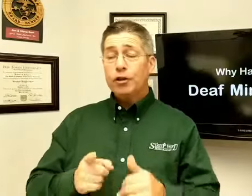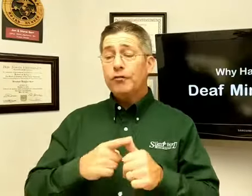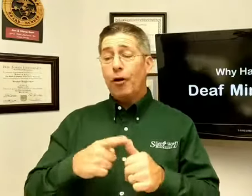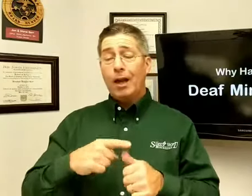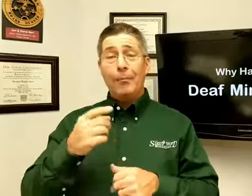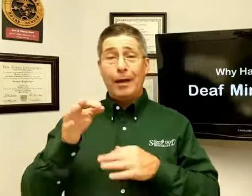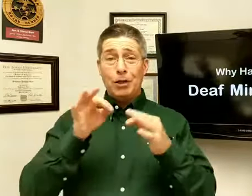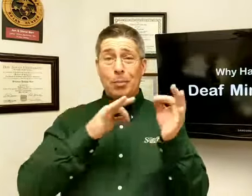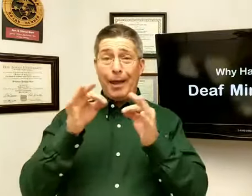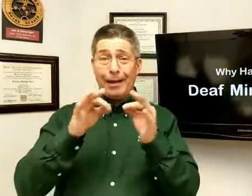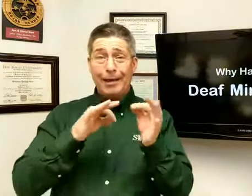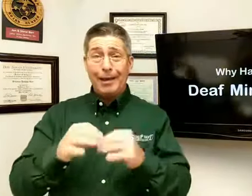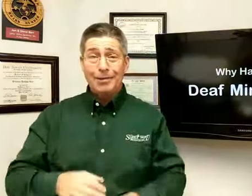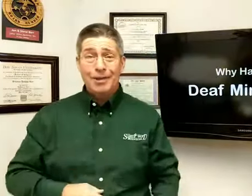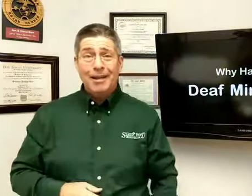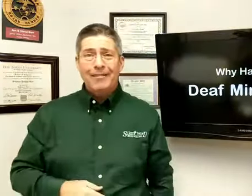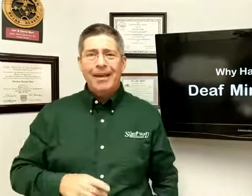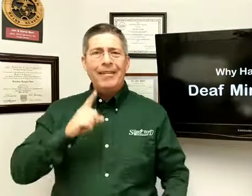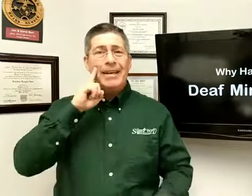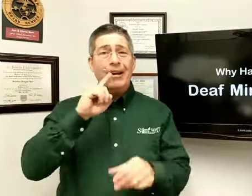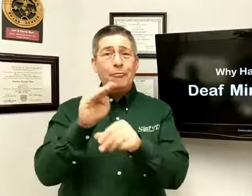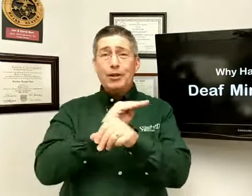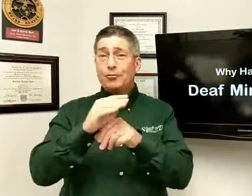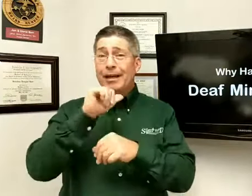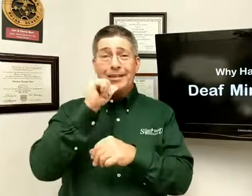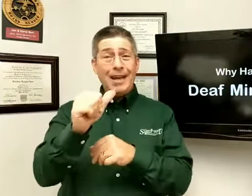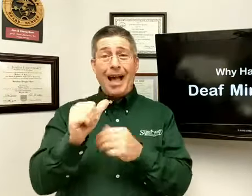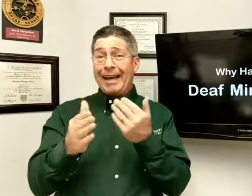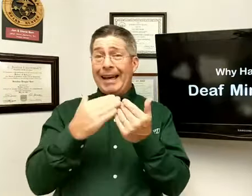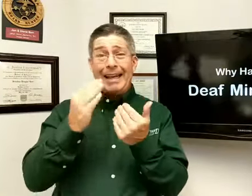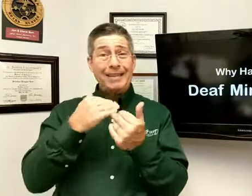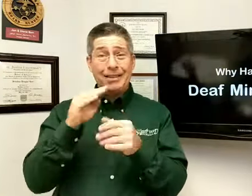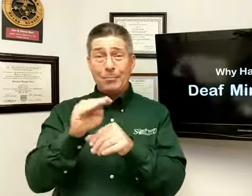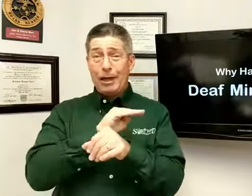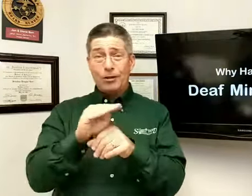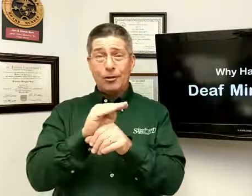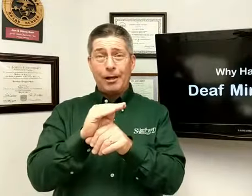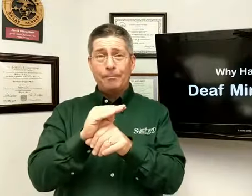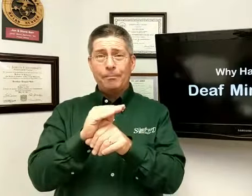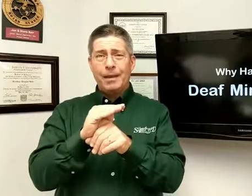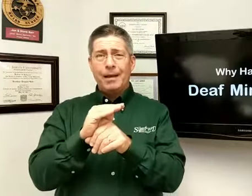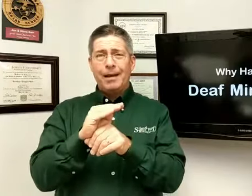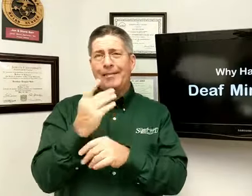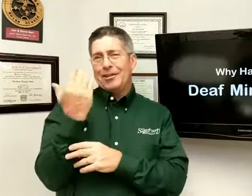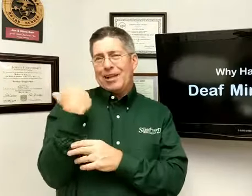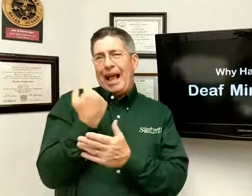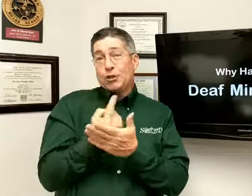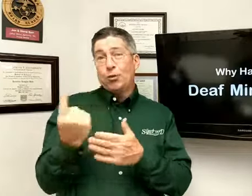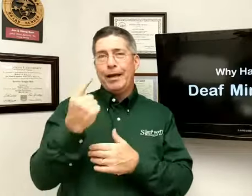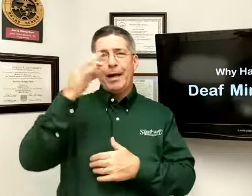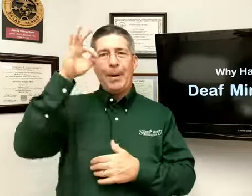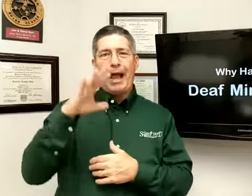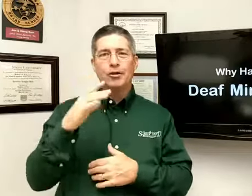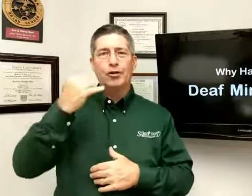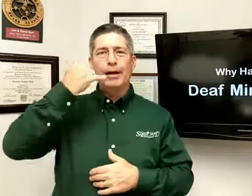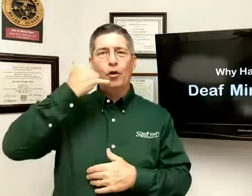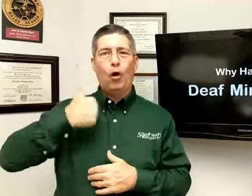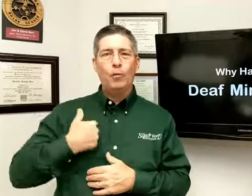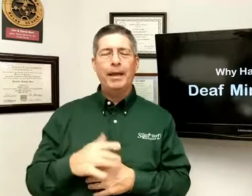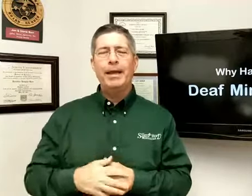of all, let me explain this, that the deaf ministry is not an easy ministry. This last week, a pastor, he called me and